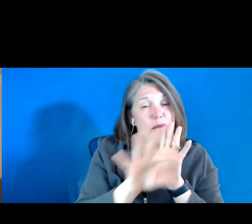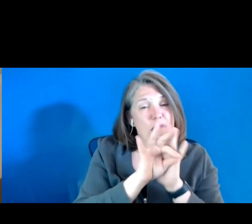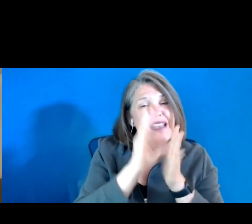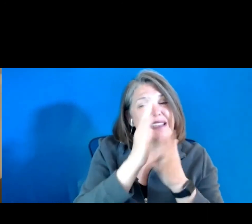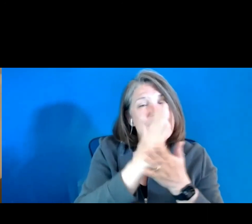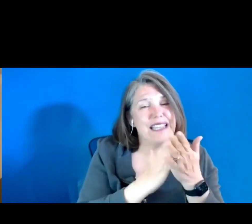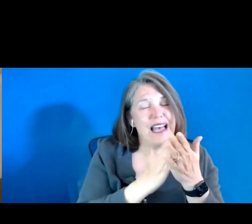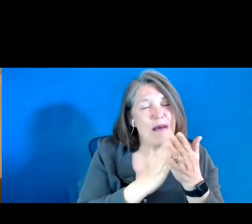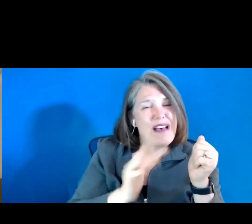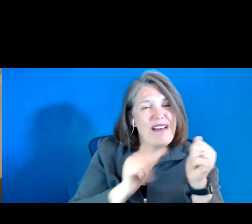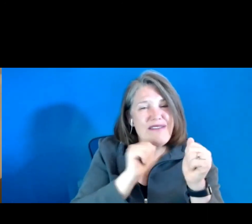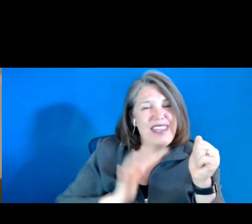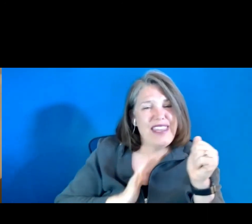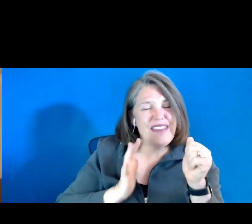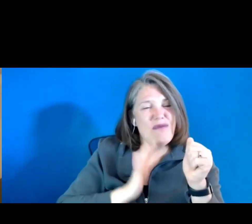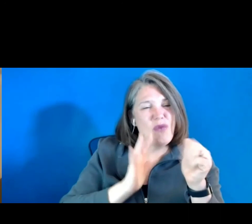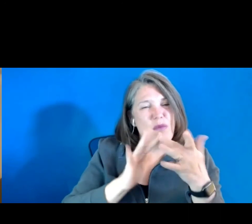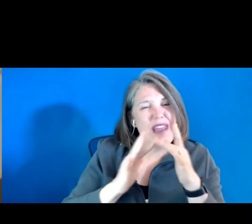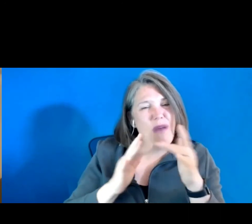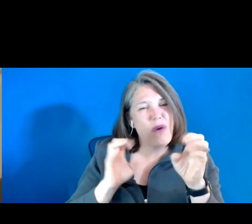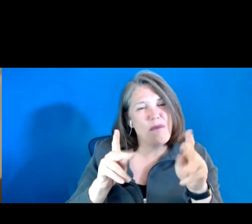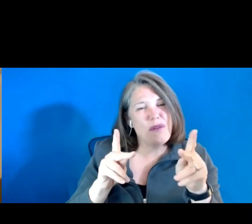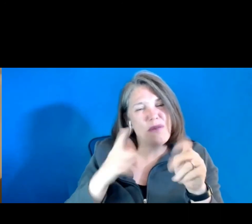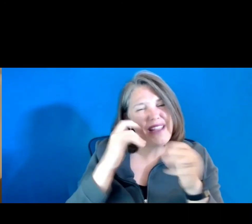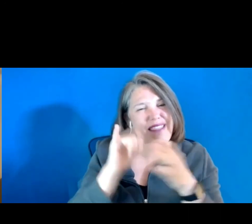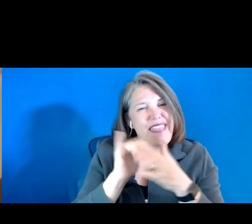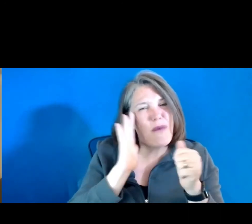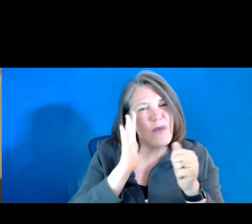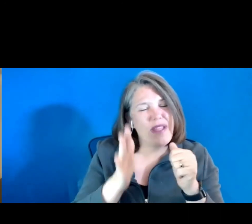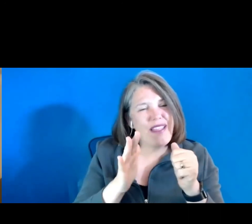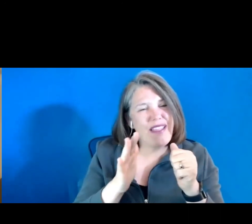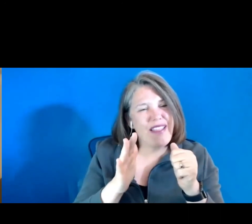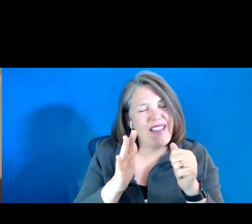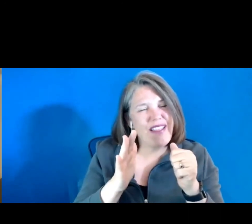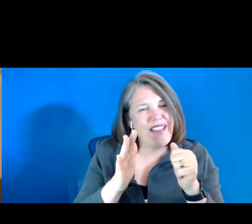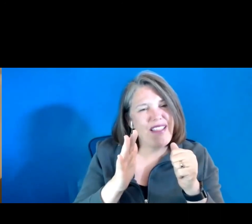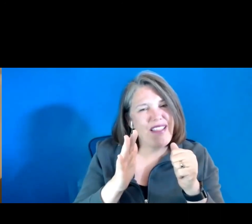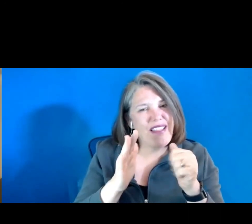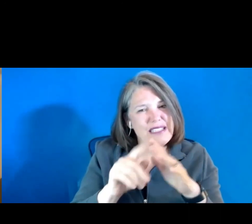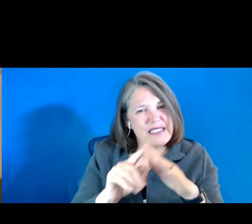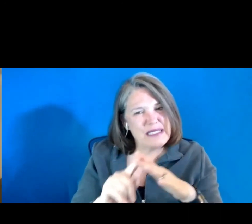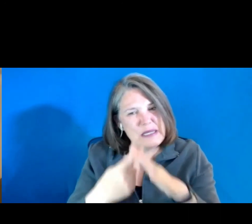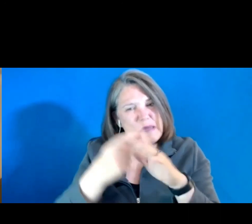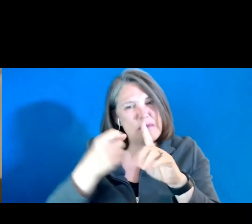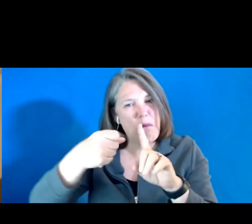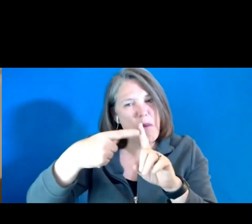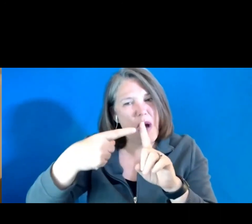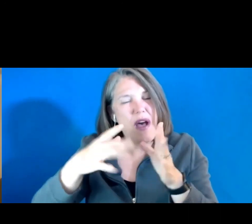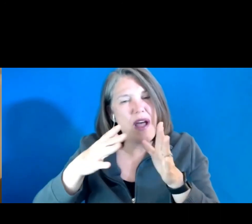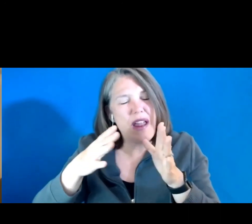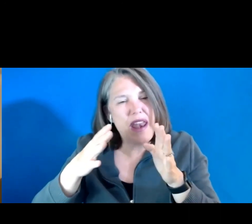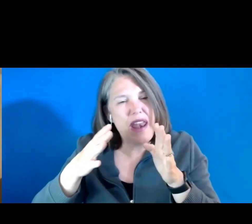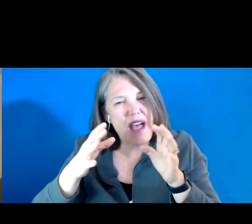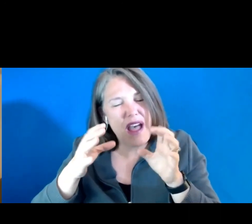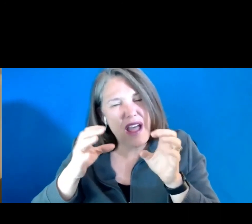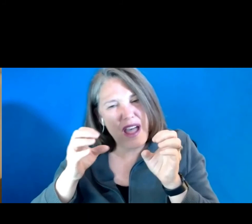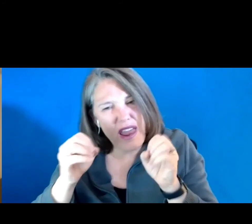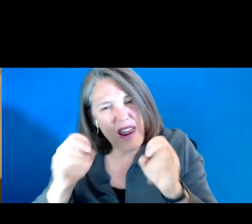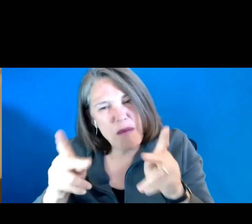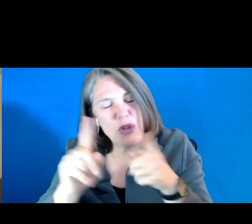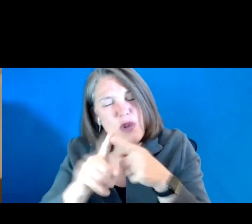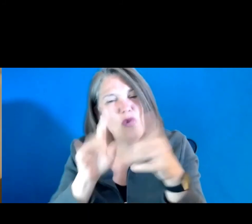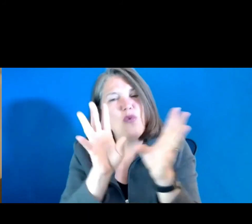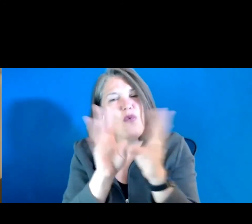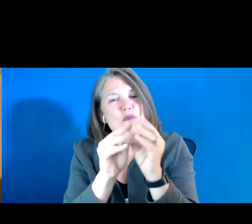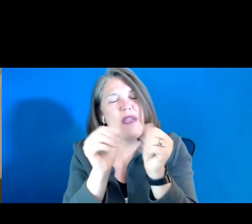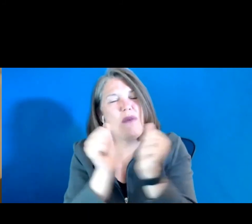the informal networking opportunities because that's going to spawn an opportunity to meet up with